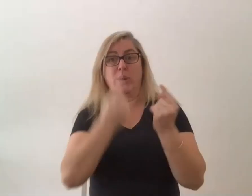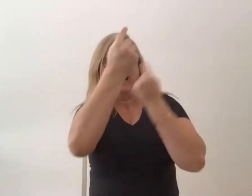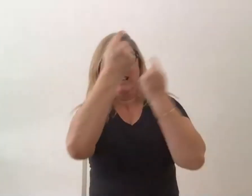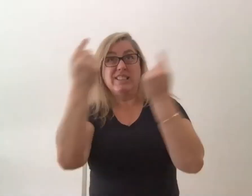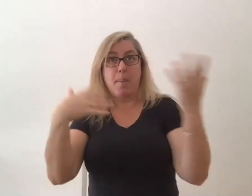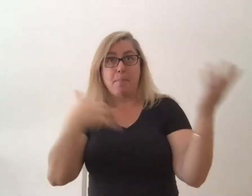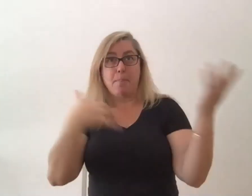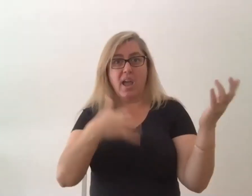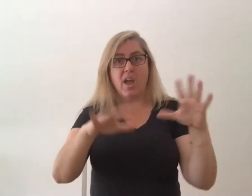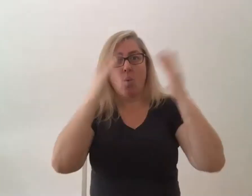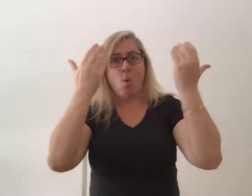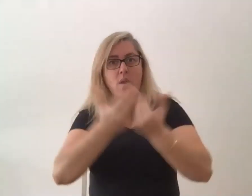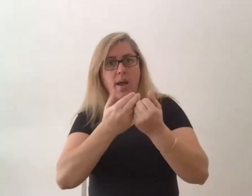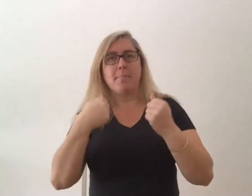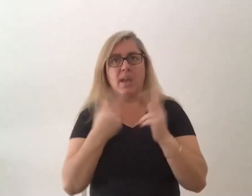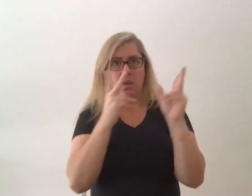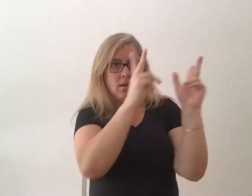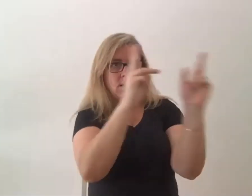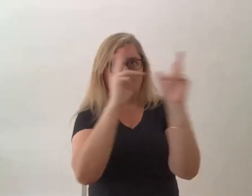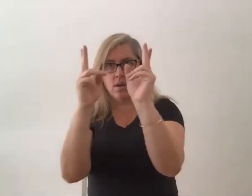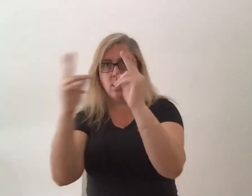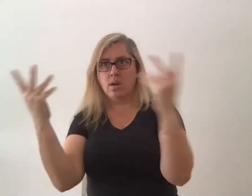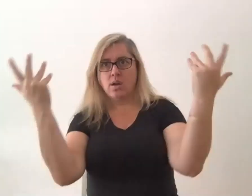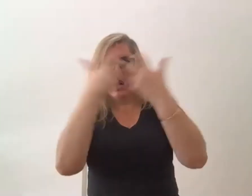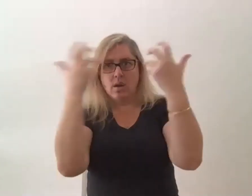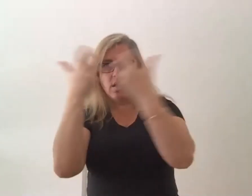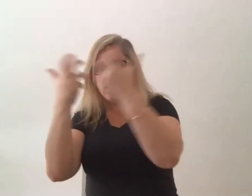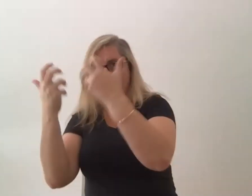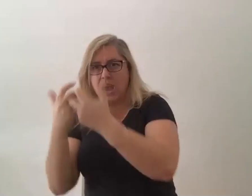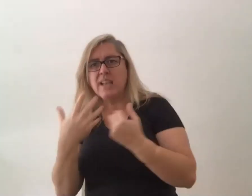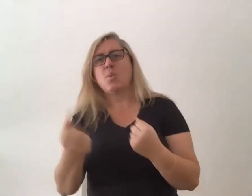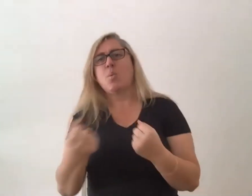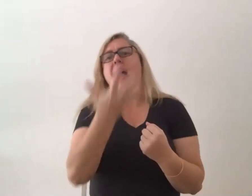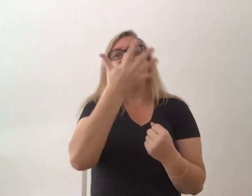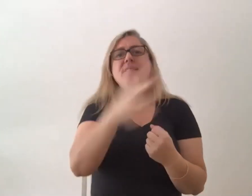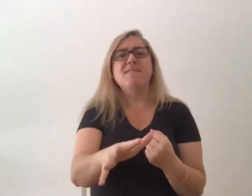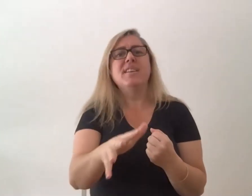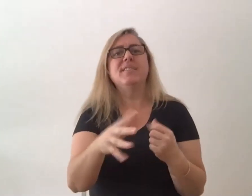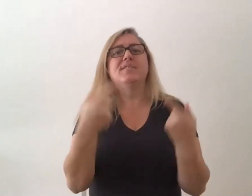we played on the big screen and then we had something like 50 musicians on stage at north northcote social club